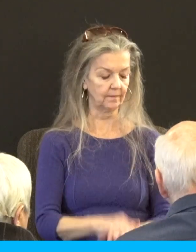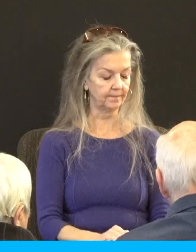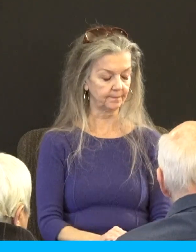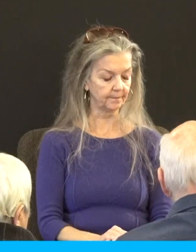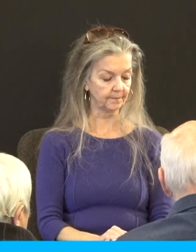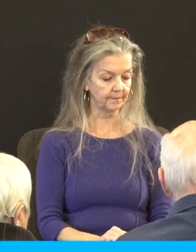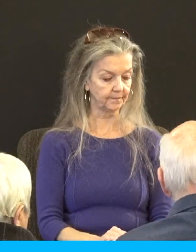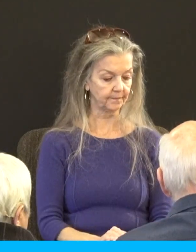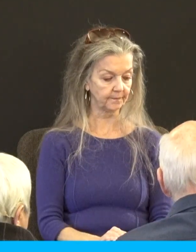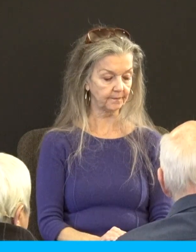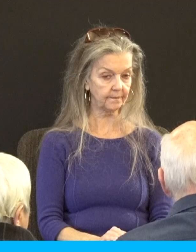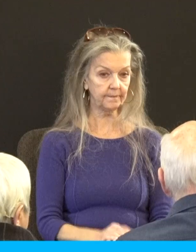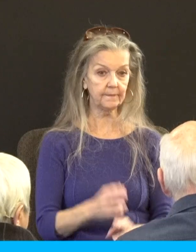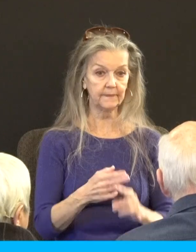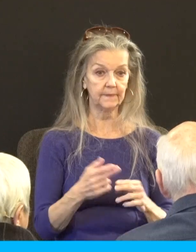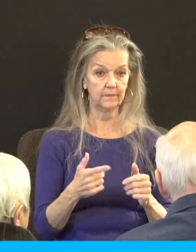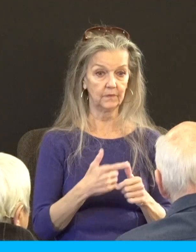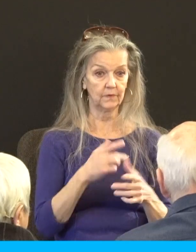name the first relationship Satan blew up